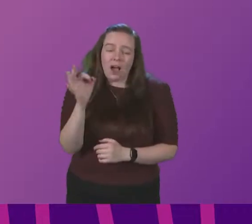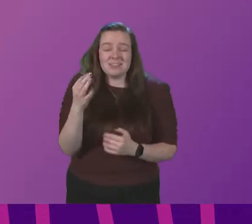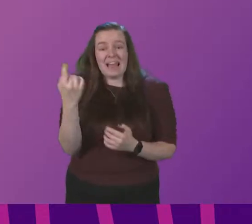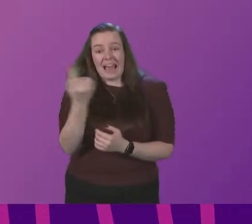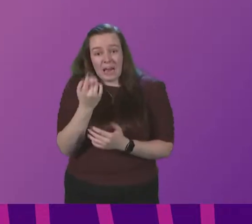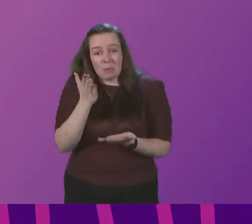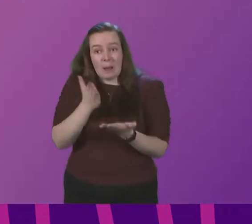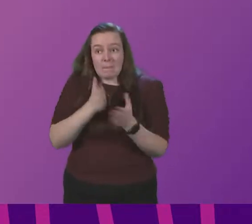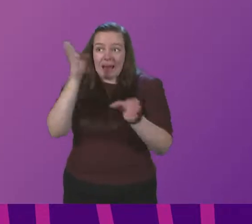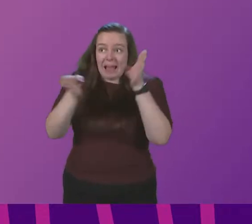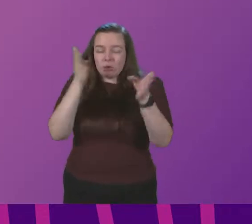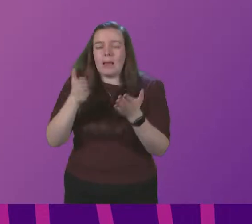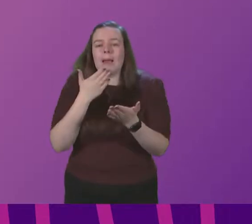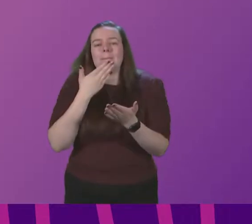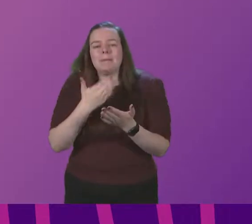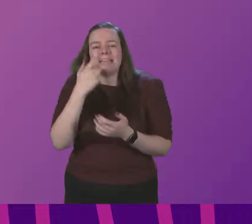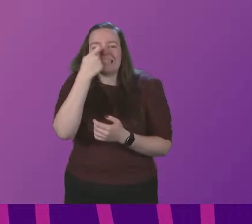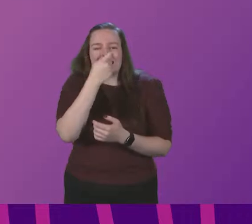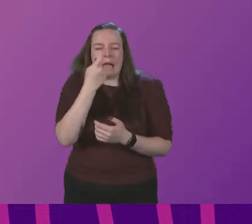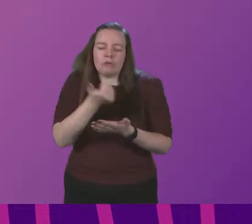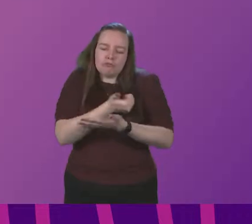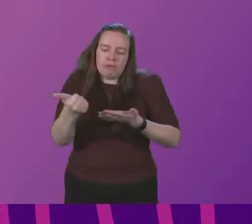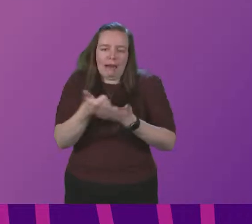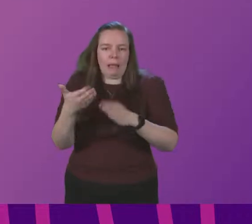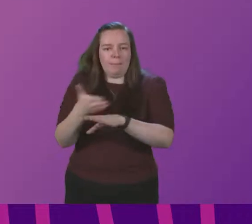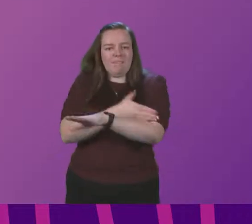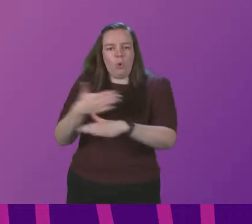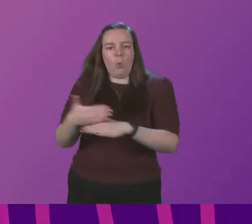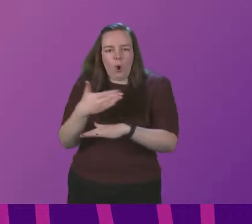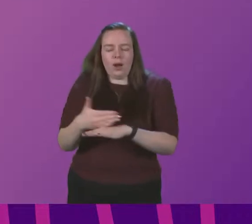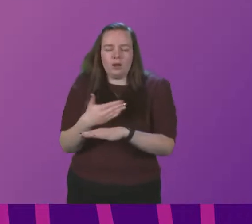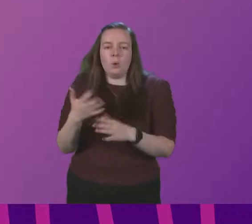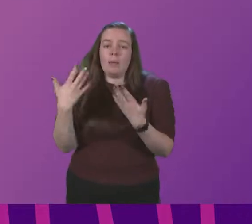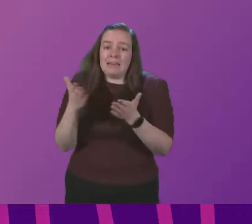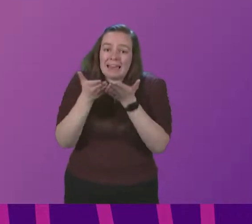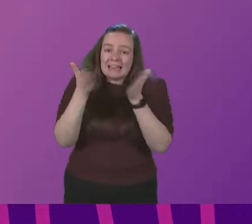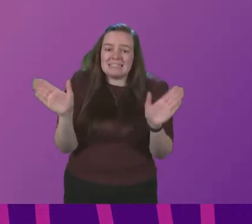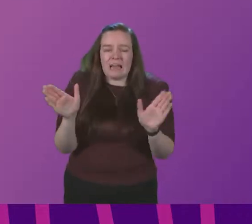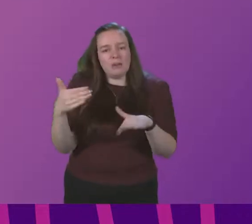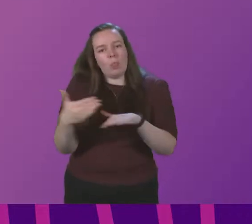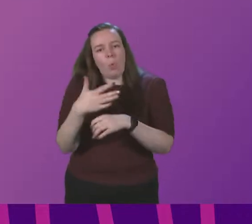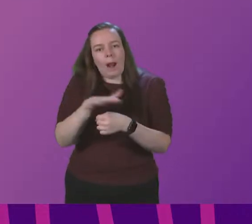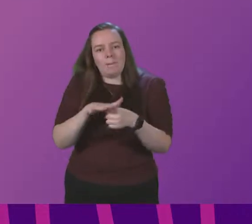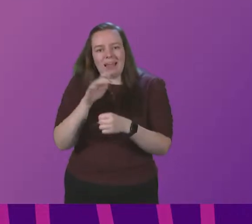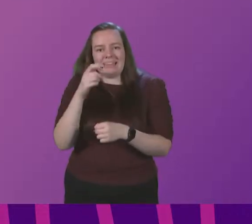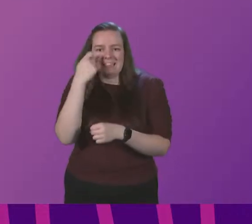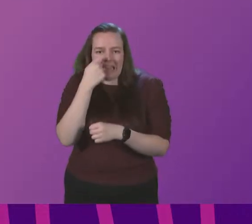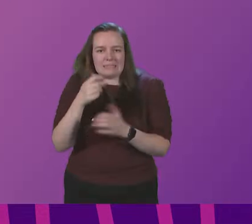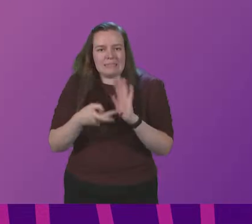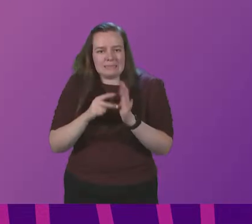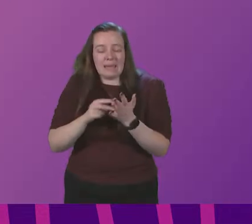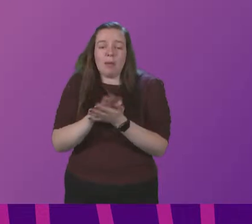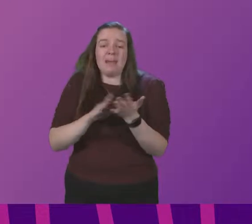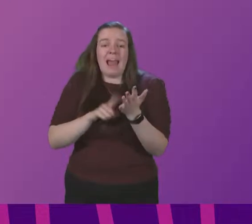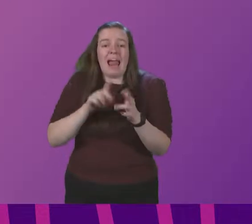in this position to test regularly before going to work. We have extended the workplace testing scheme, which delivers lateral flow kits